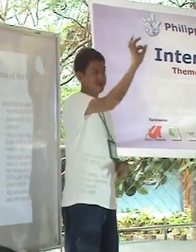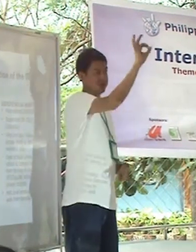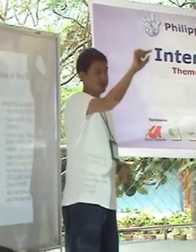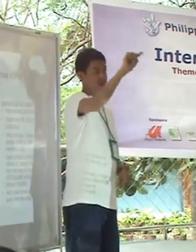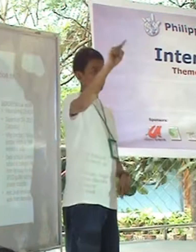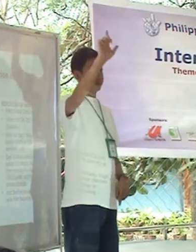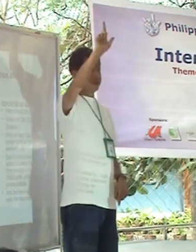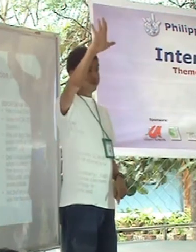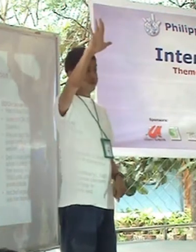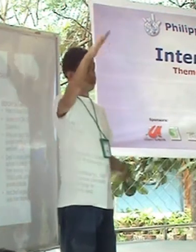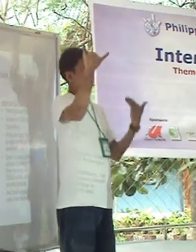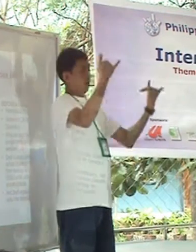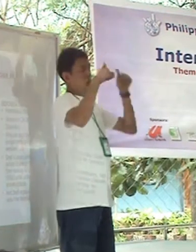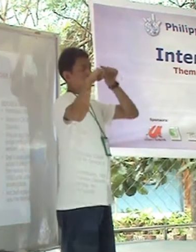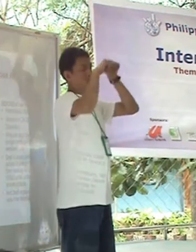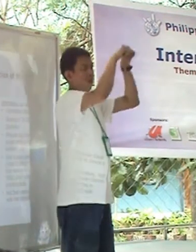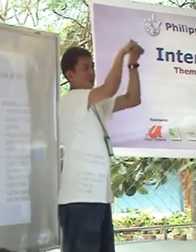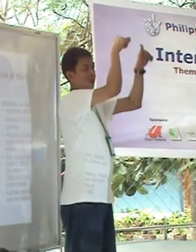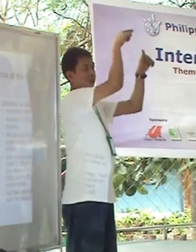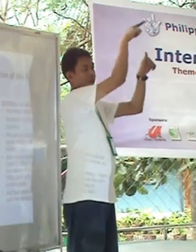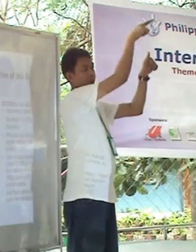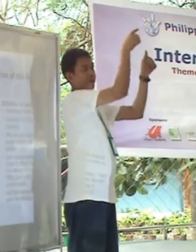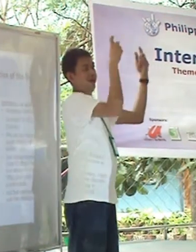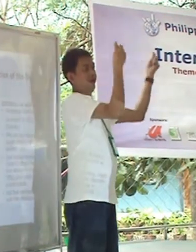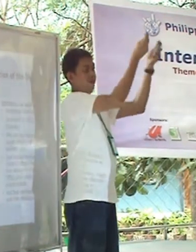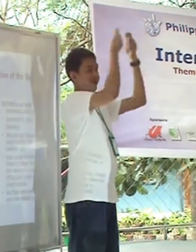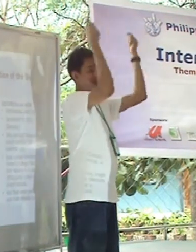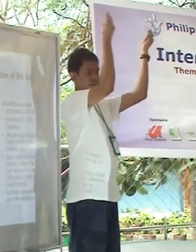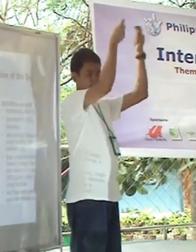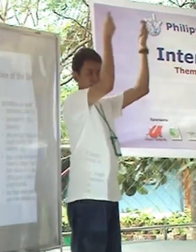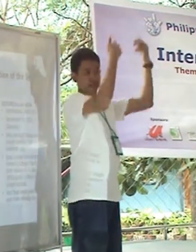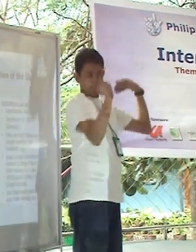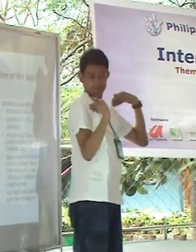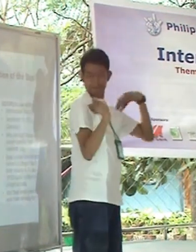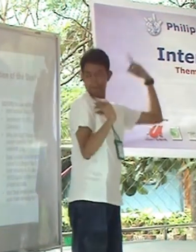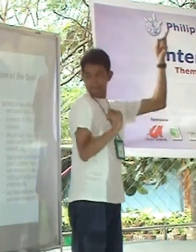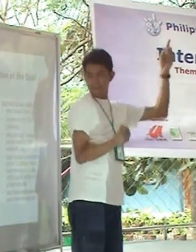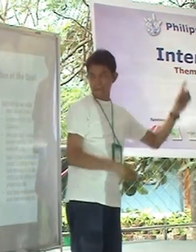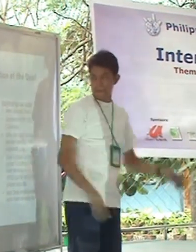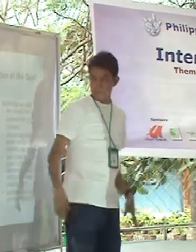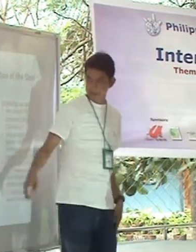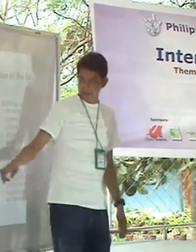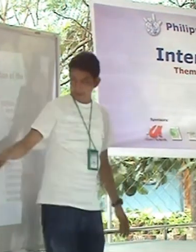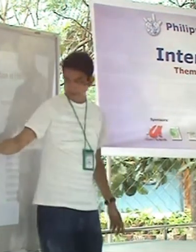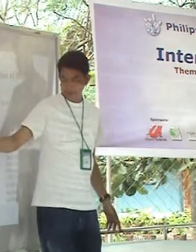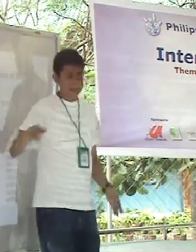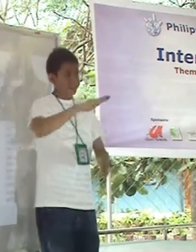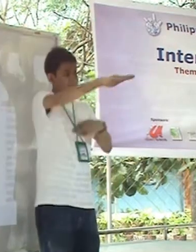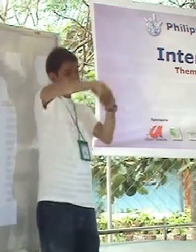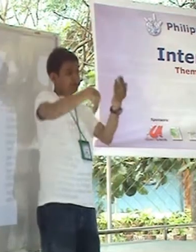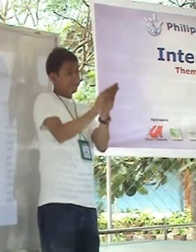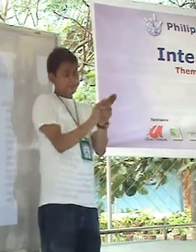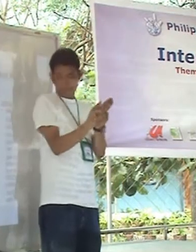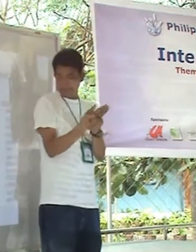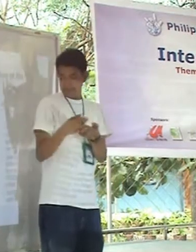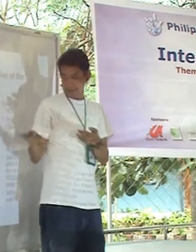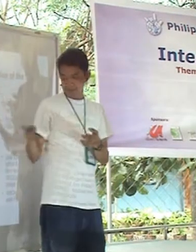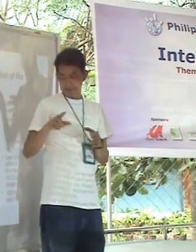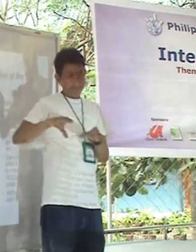So, the data is September 19, to 25, this year. Why?